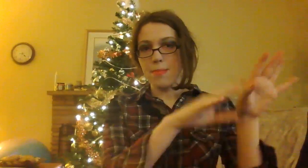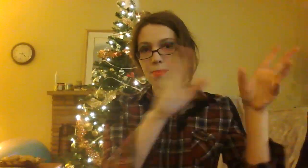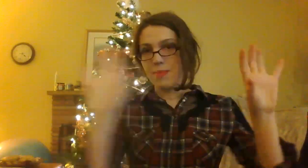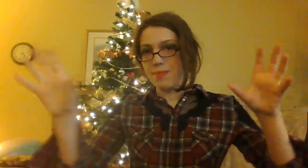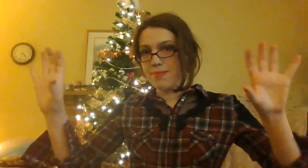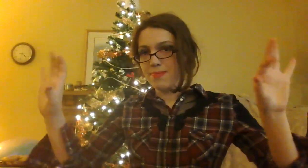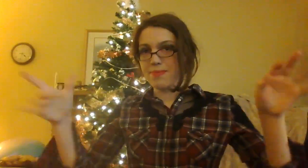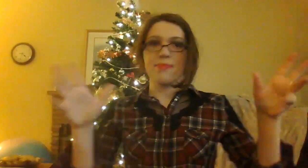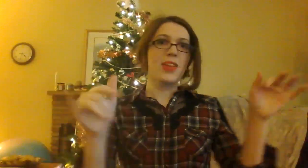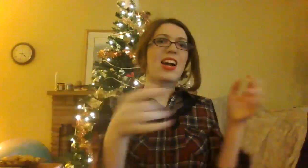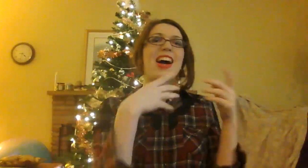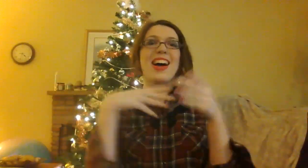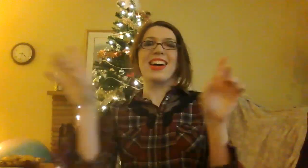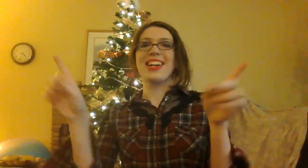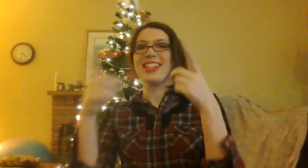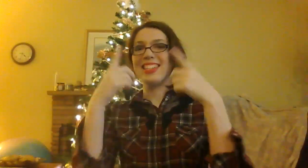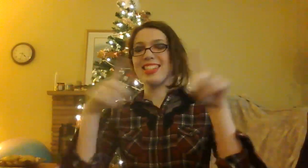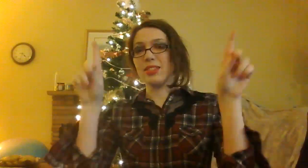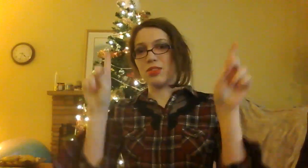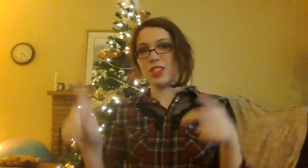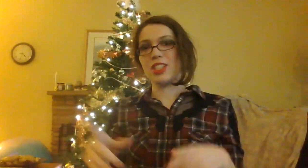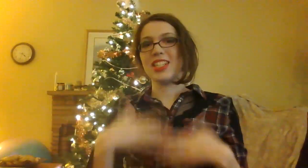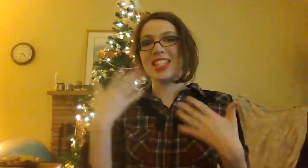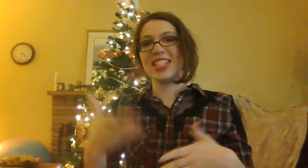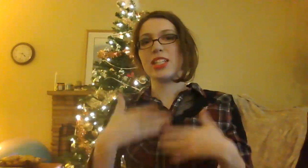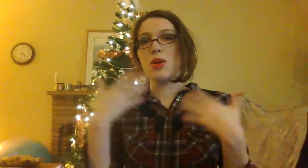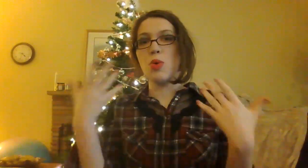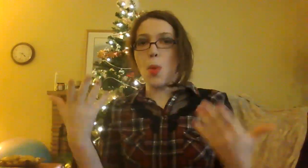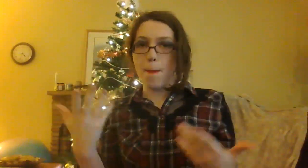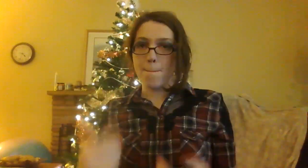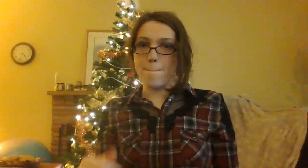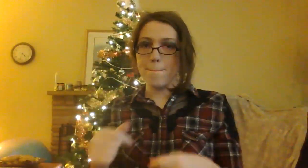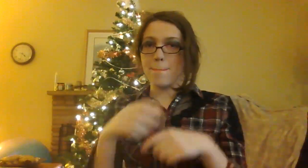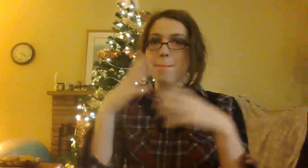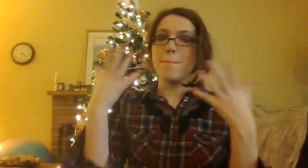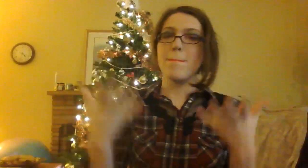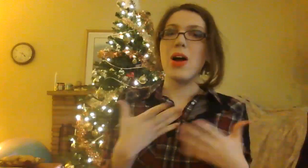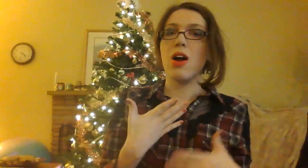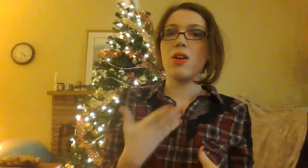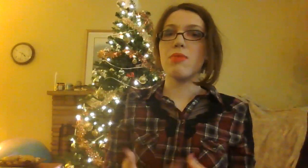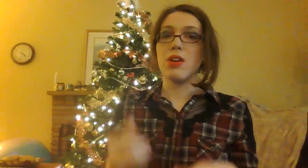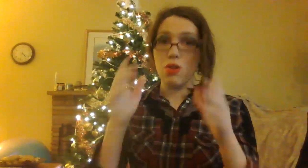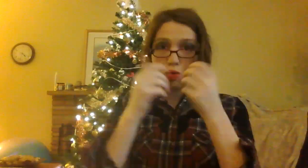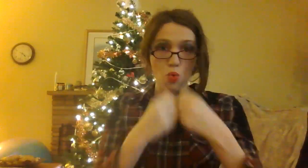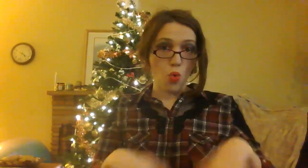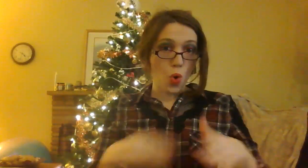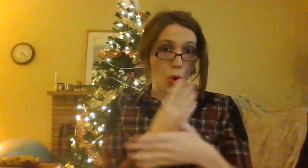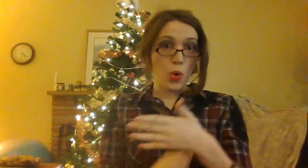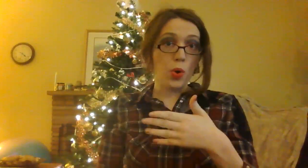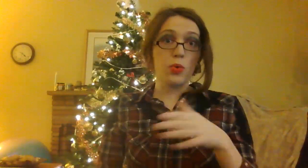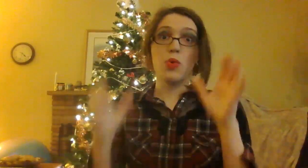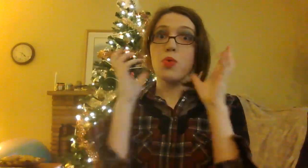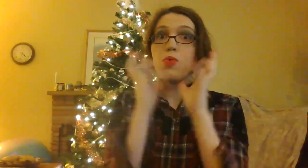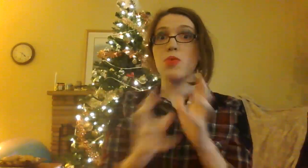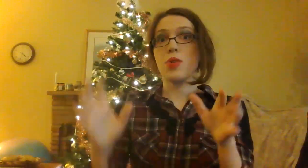holly Sing a lot and be jolly And have lots of cheer Or you'll disappear Santa going on in